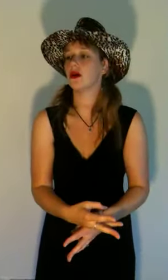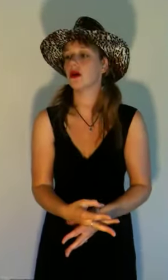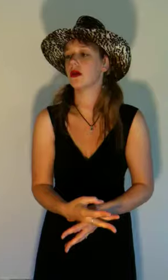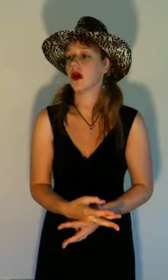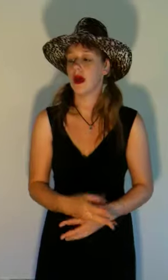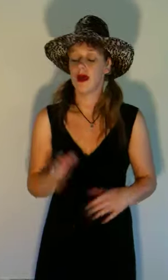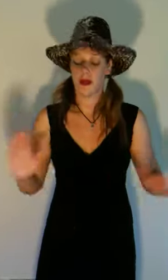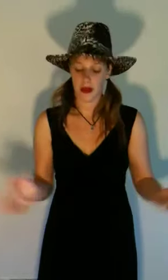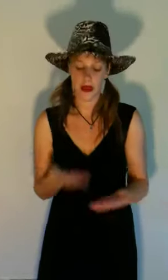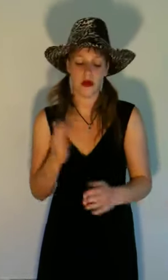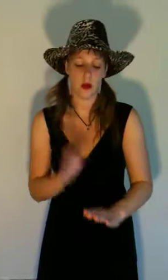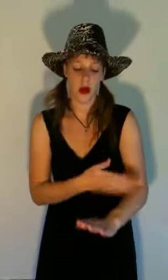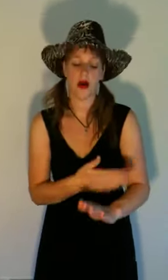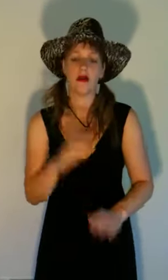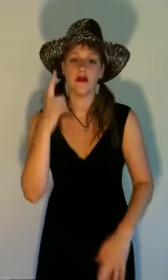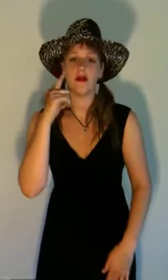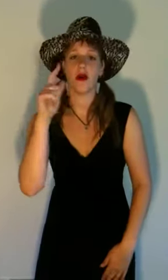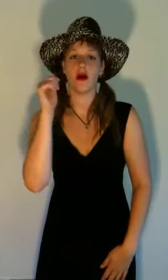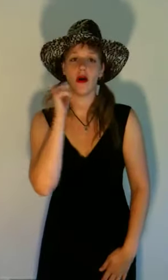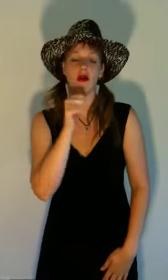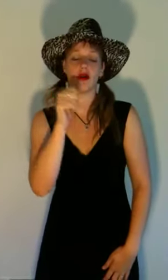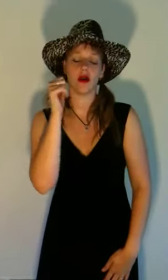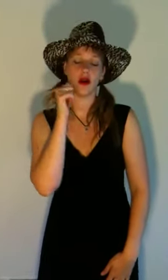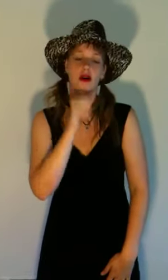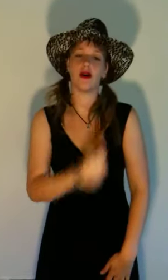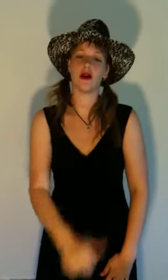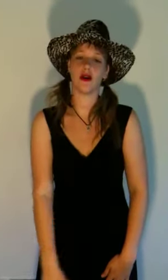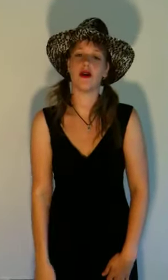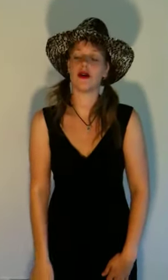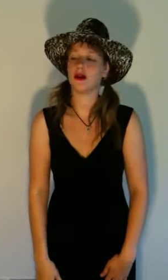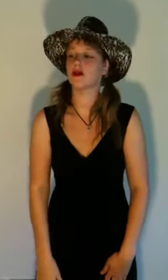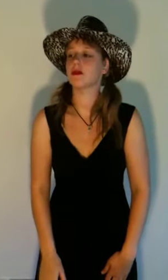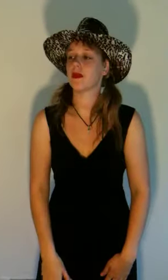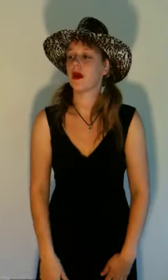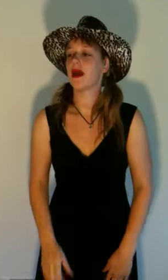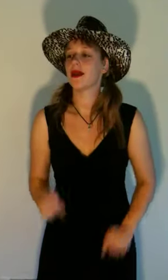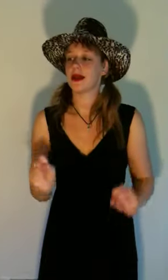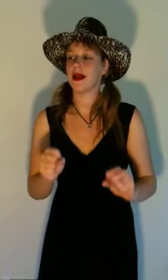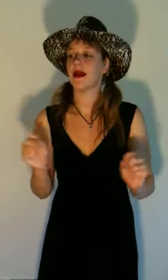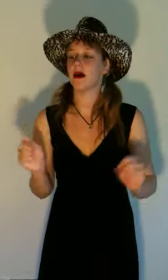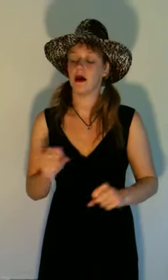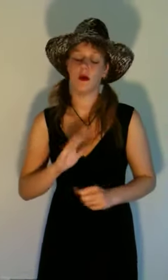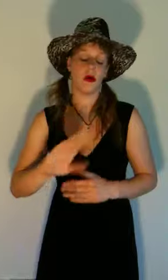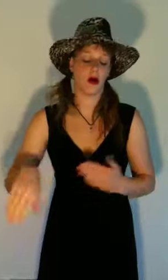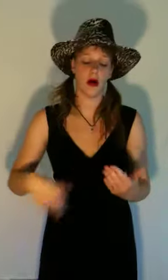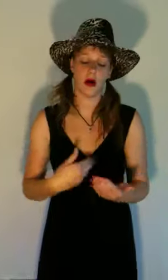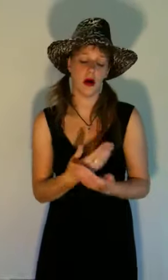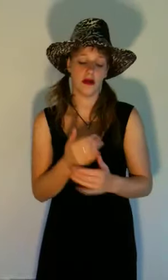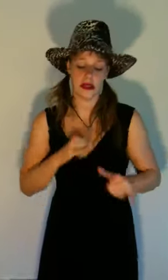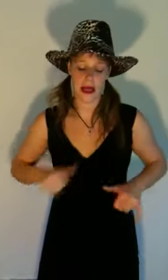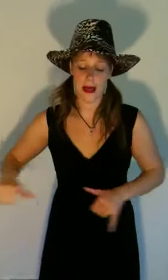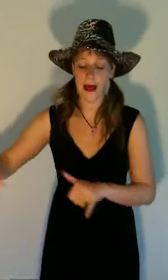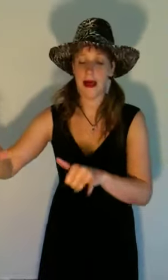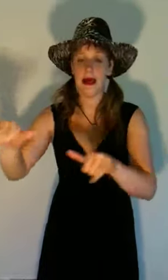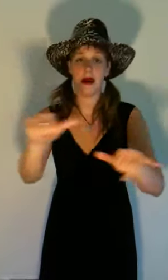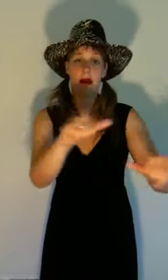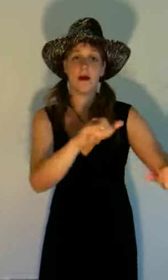This one's for the girls Yeah, we're all the same inside